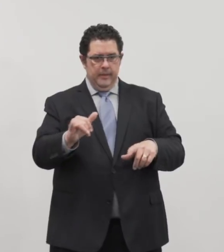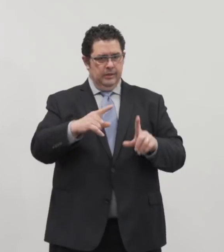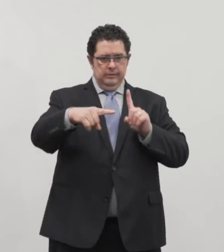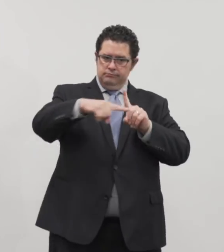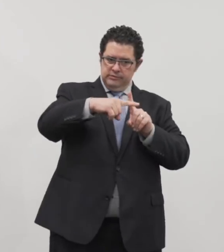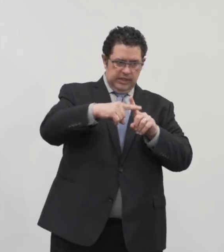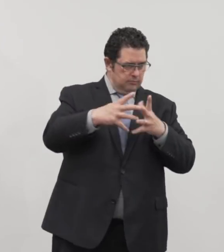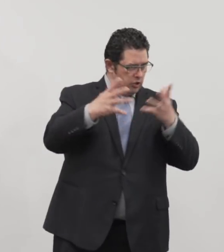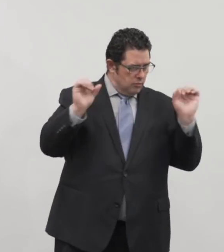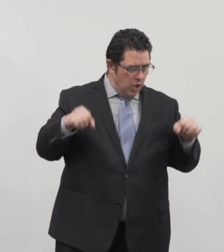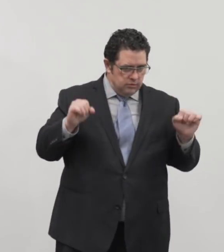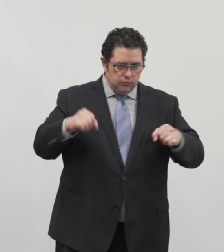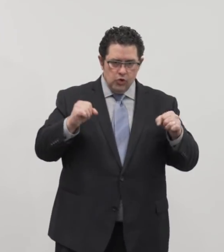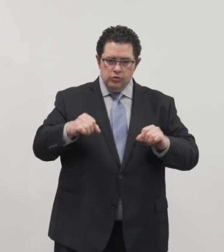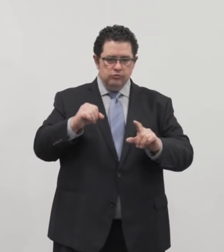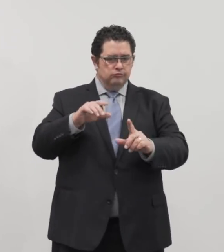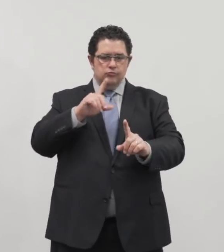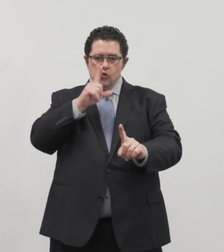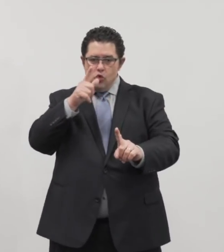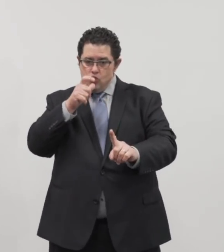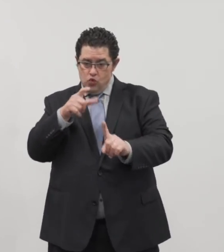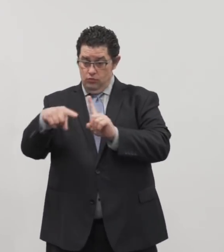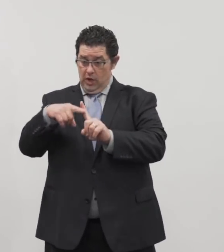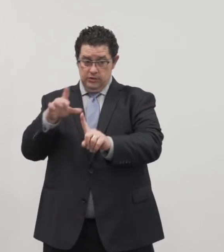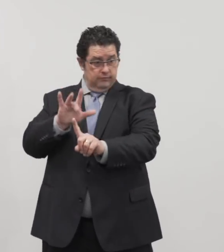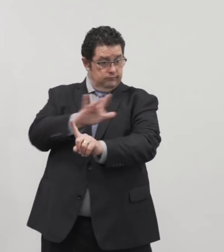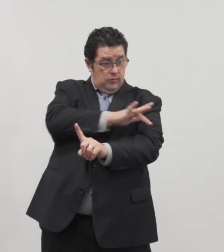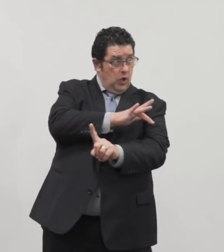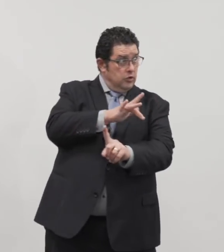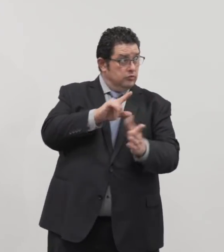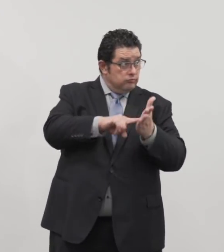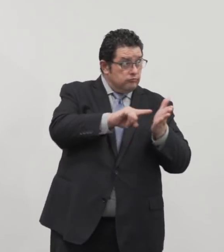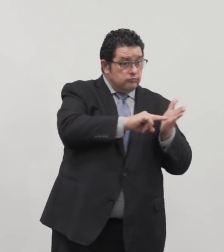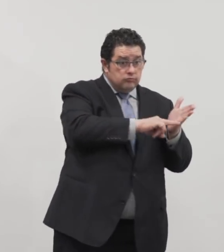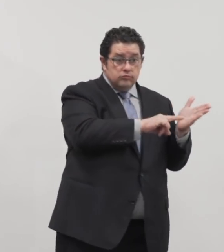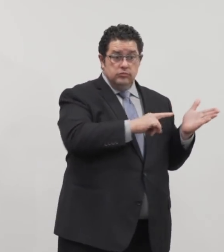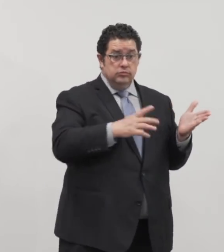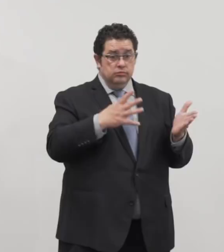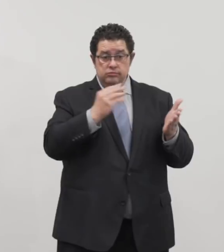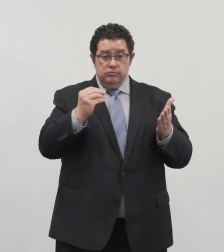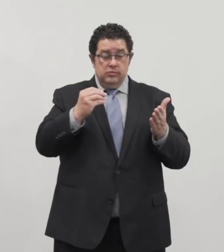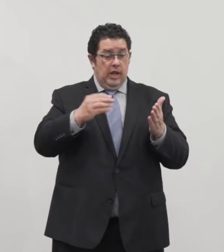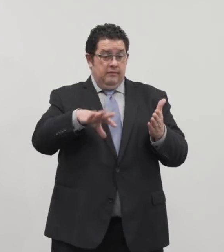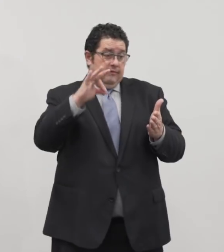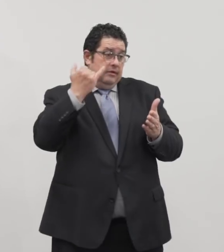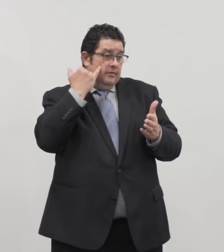positive. Track their contacts and then give their contacts advice on whether or not they need to quarantine.